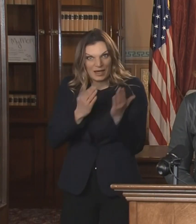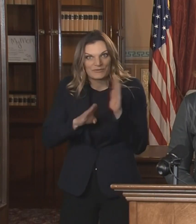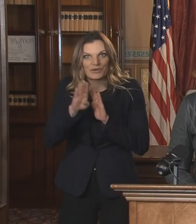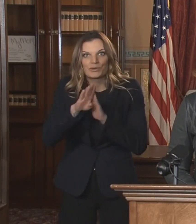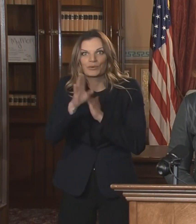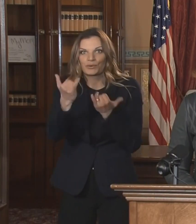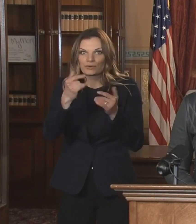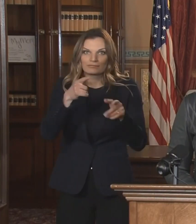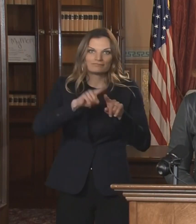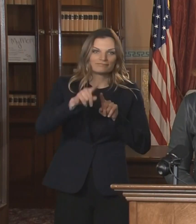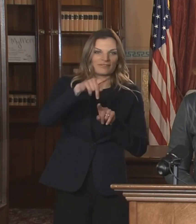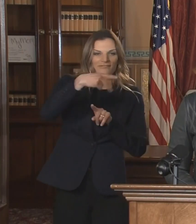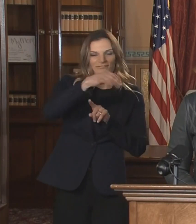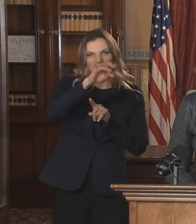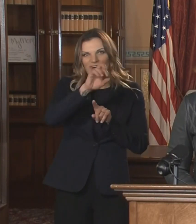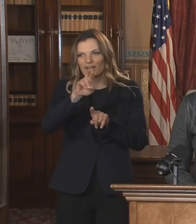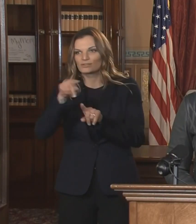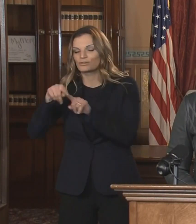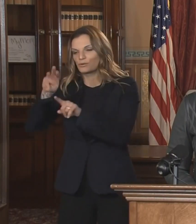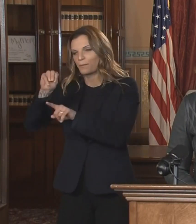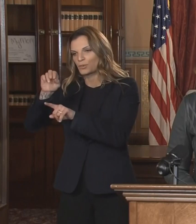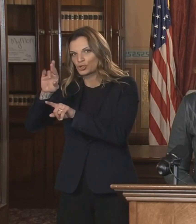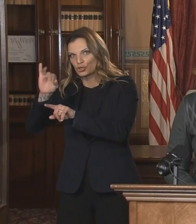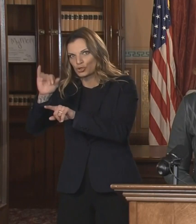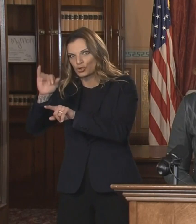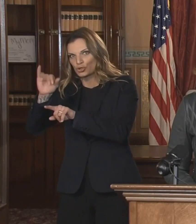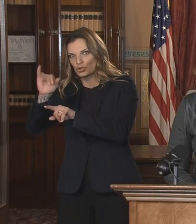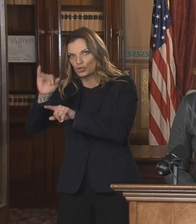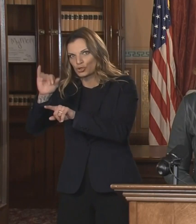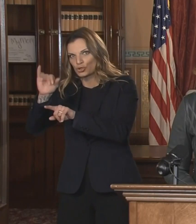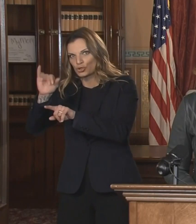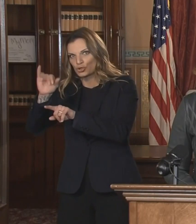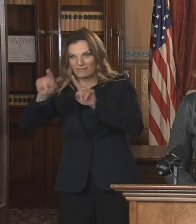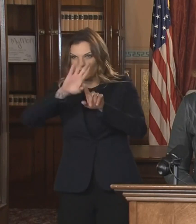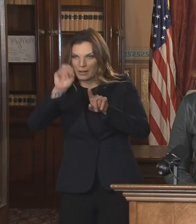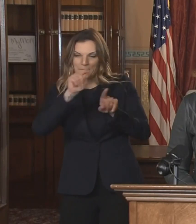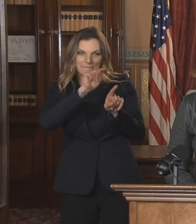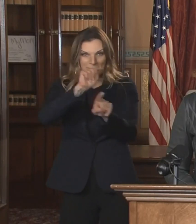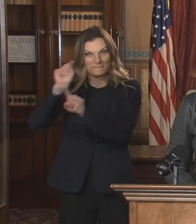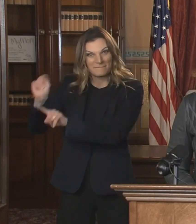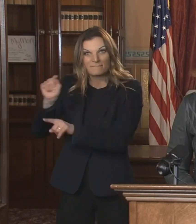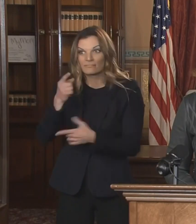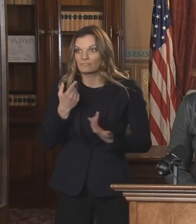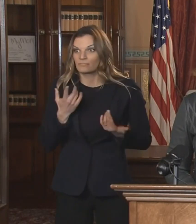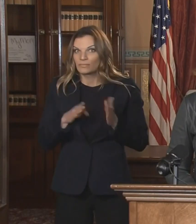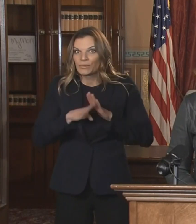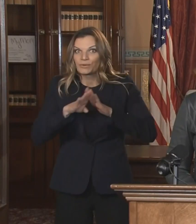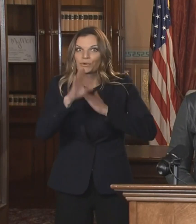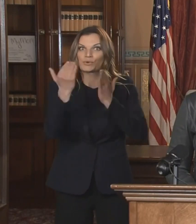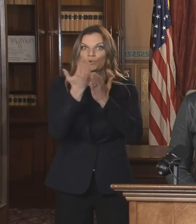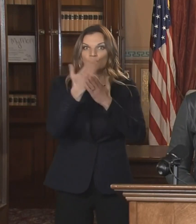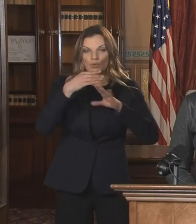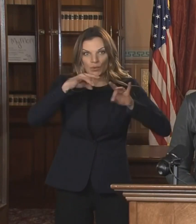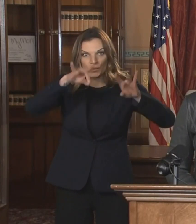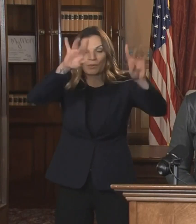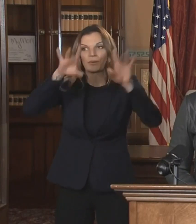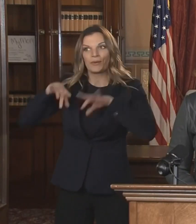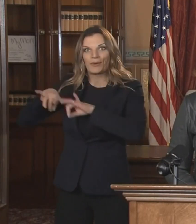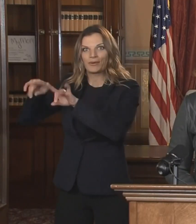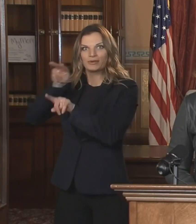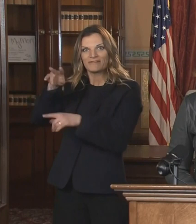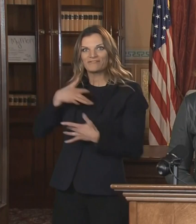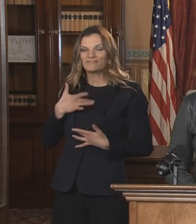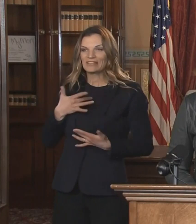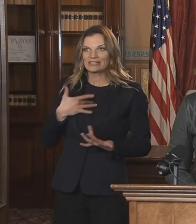from Moderna, from Pfizer and from a few other companies that are in that process as well. We